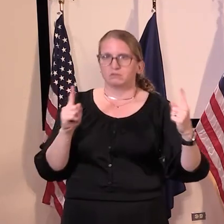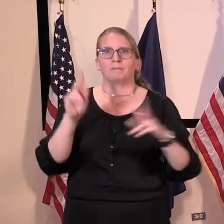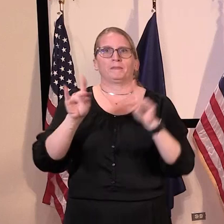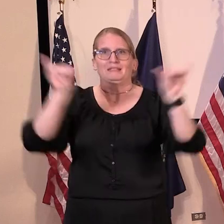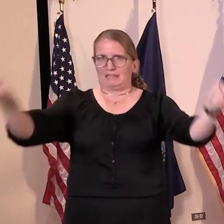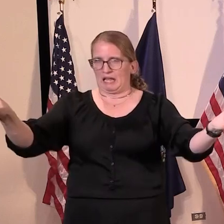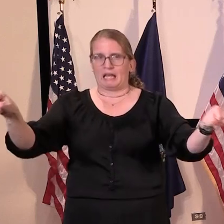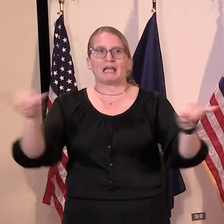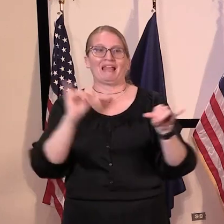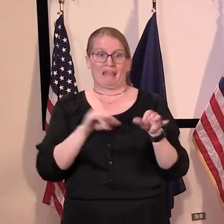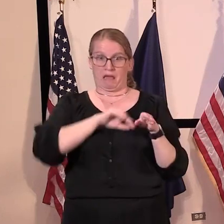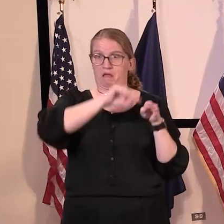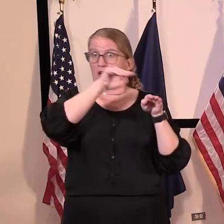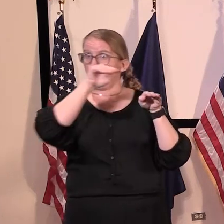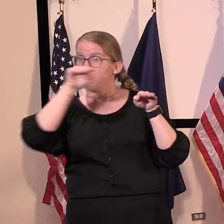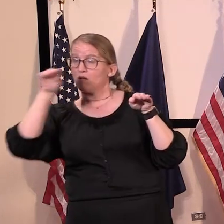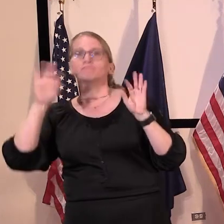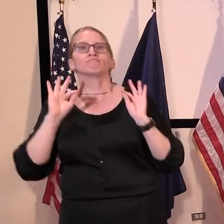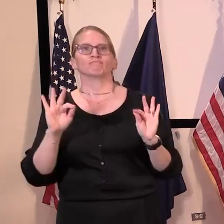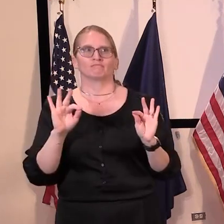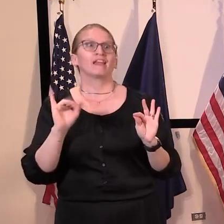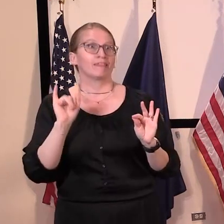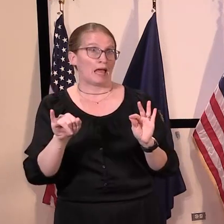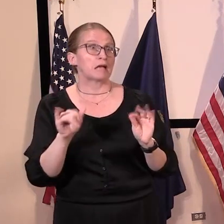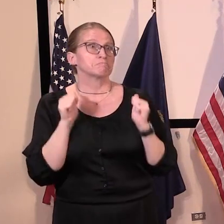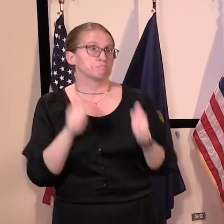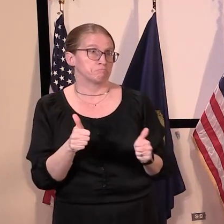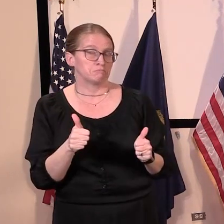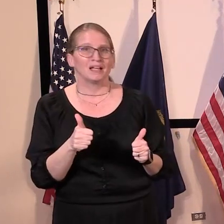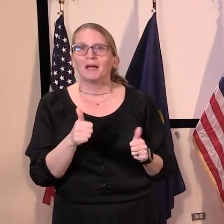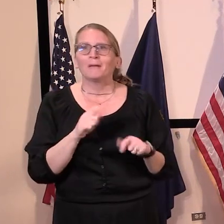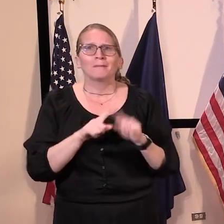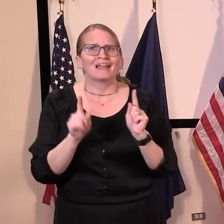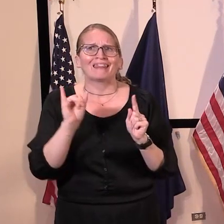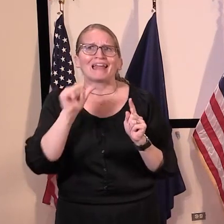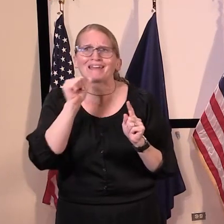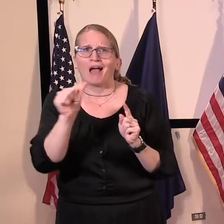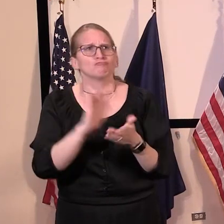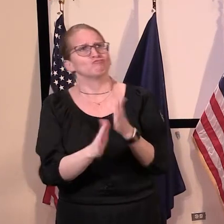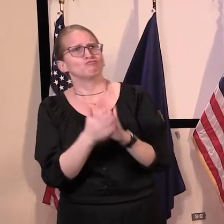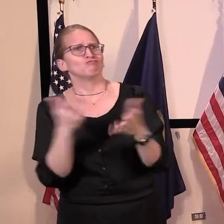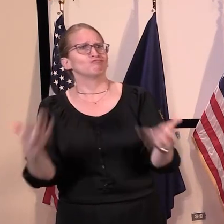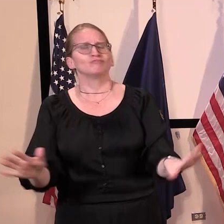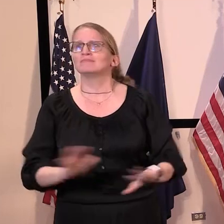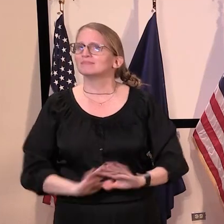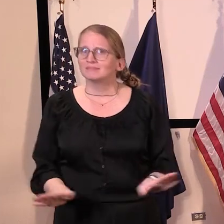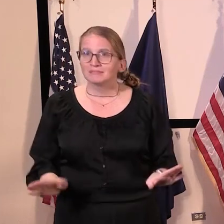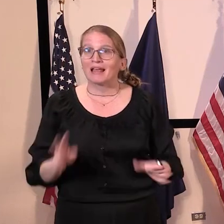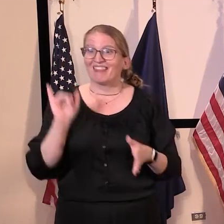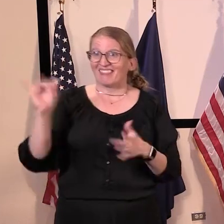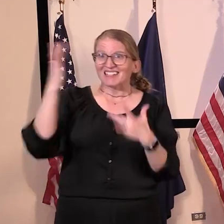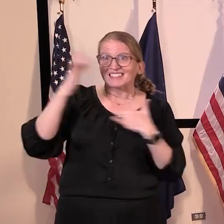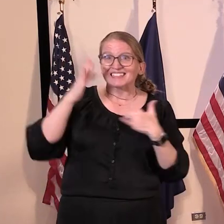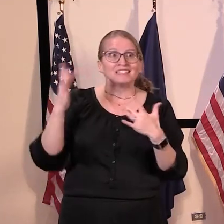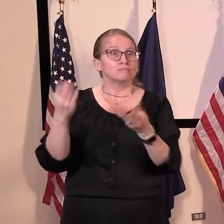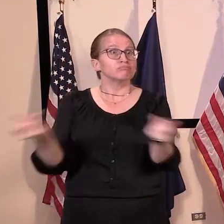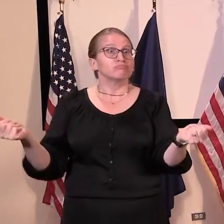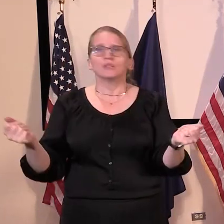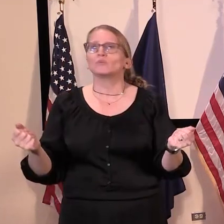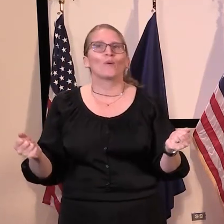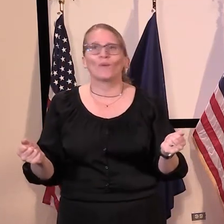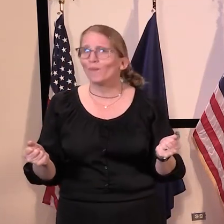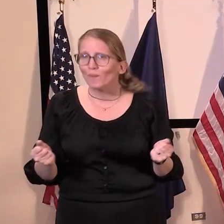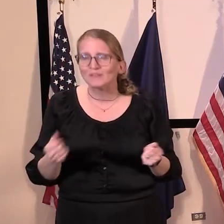on that effort. But then that doesn't cure the disease. It doesn't eradicate the disease. We have to then do